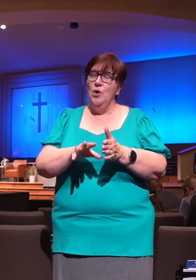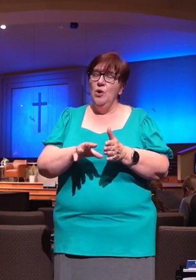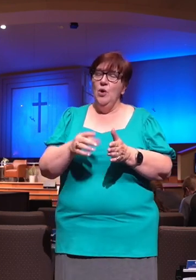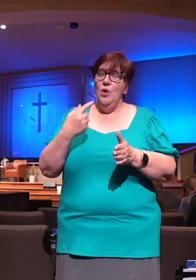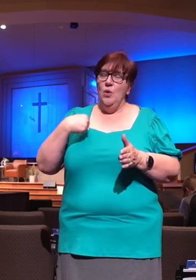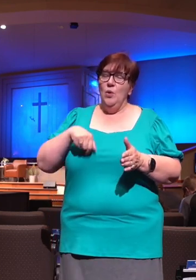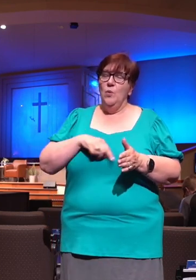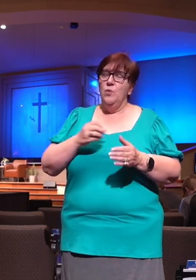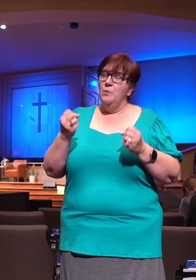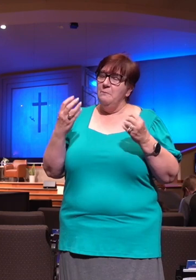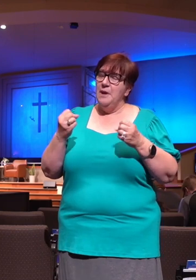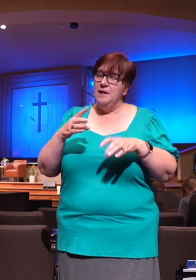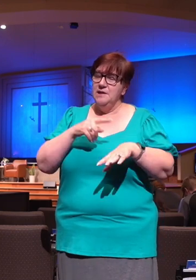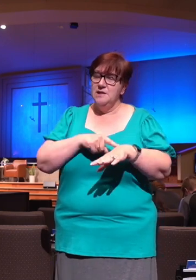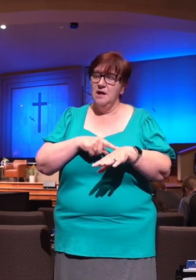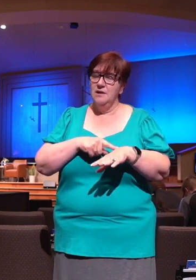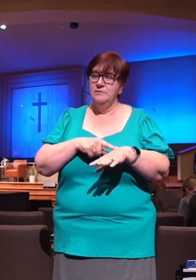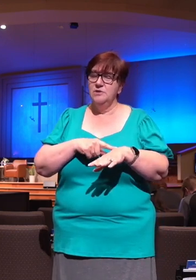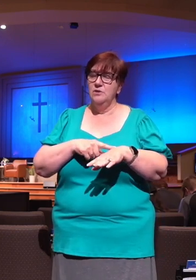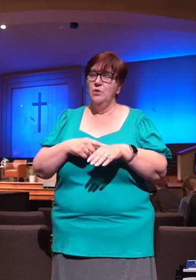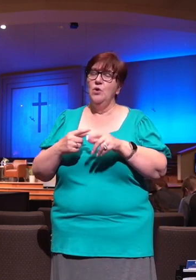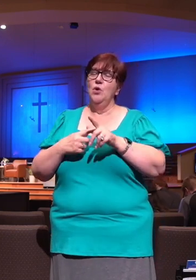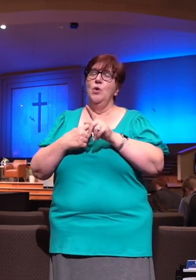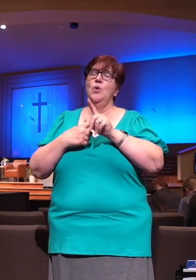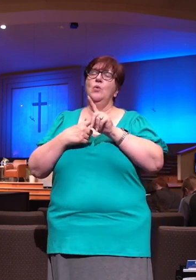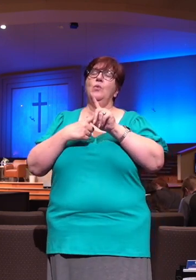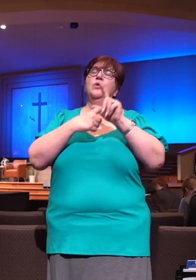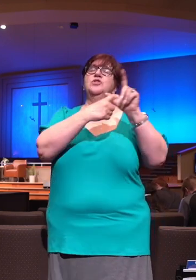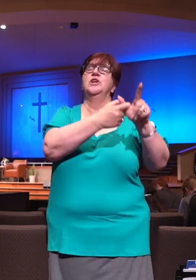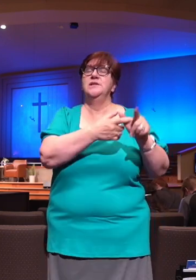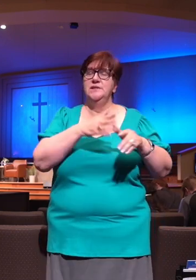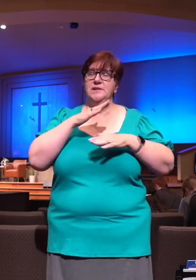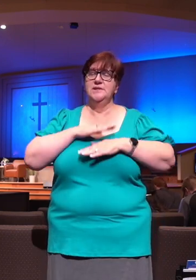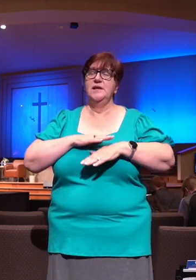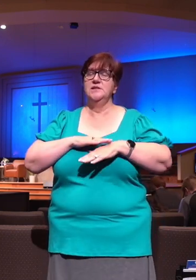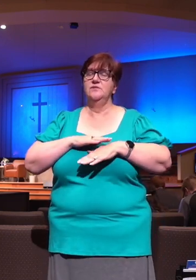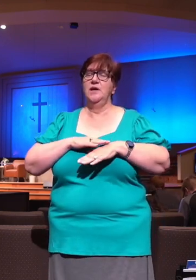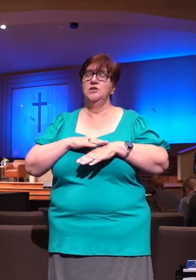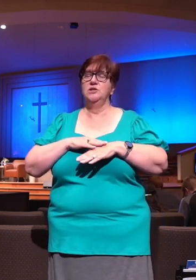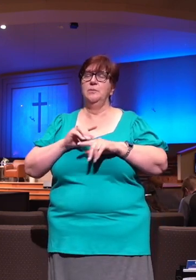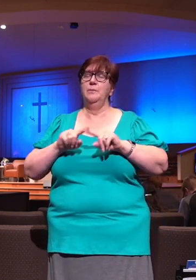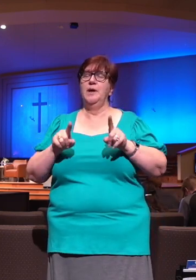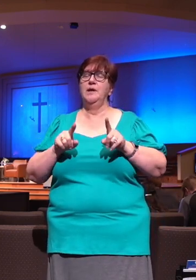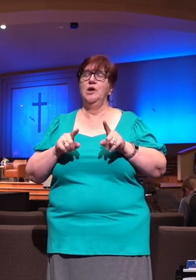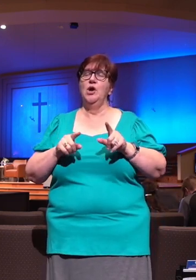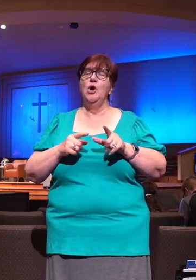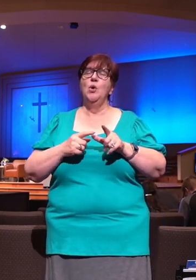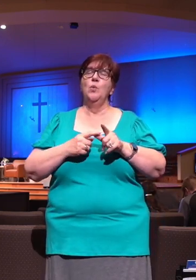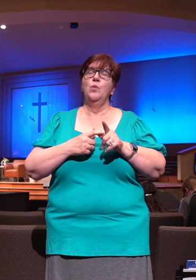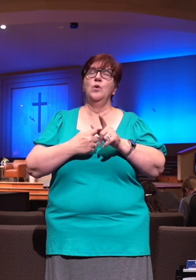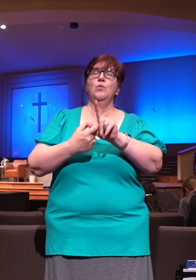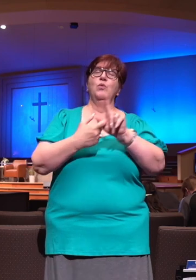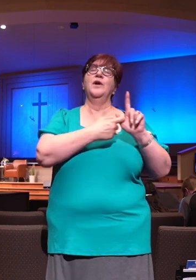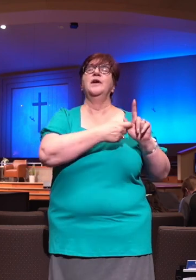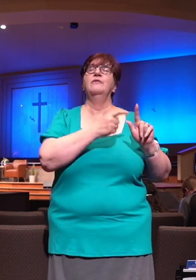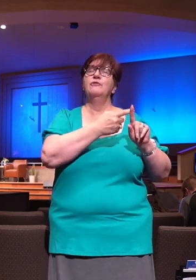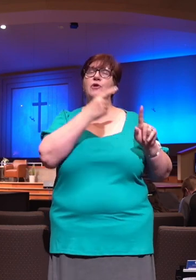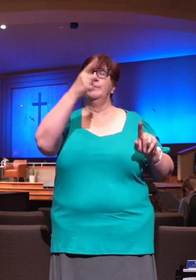we run in the same direction as the wicked. We run in the same direction as those who have no hope. And